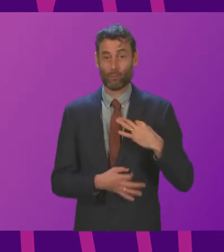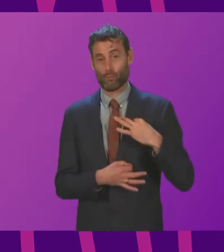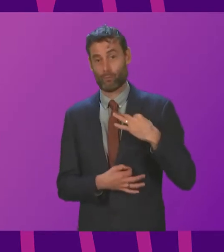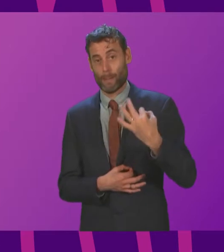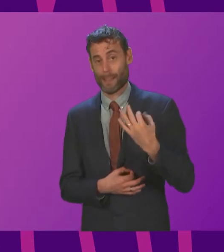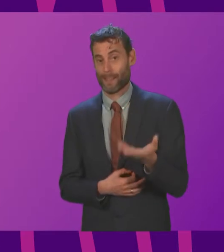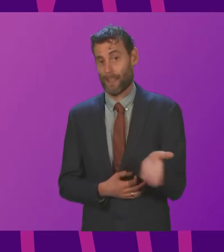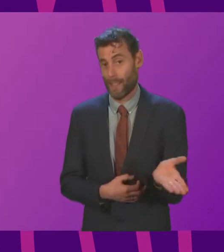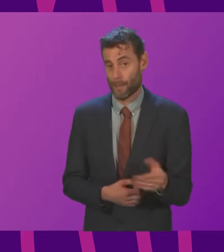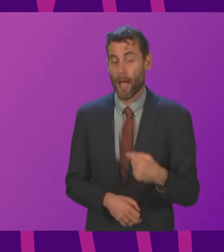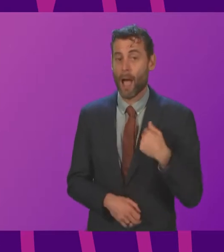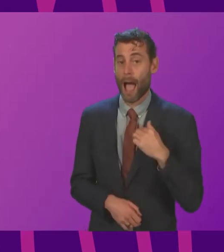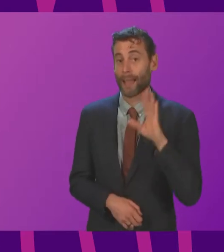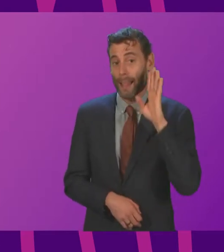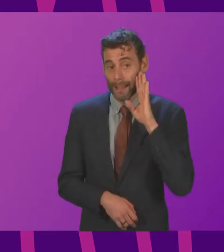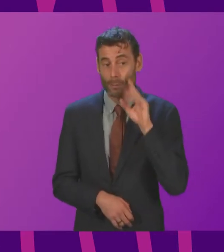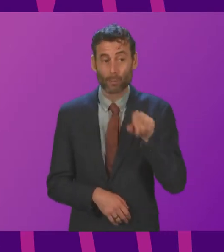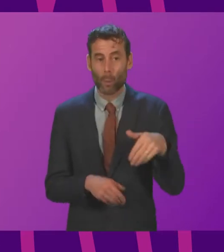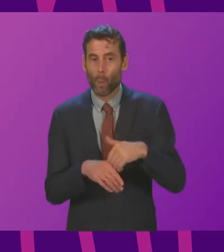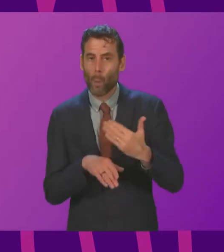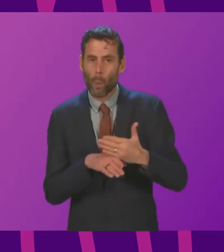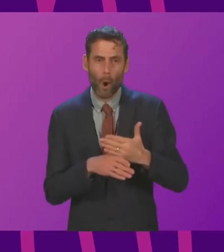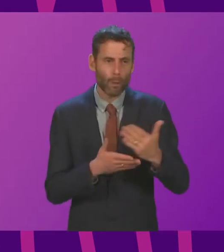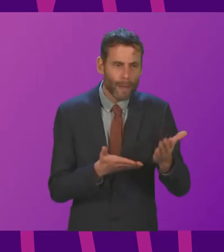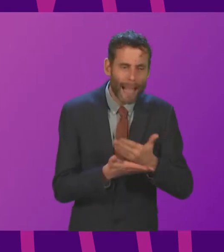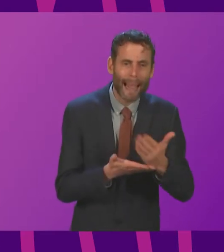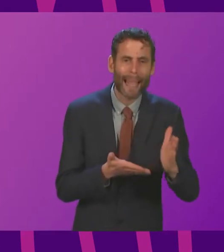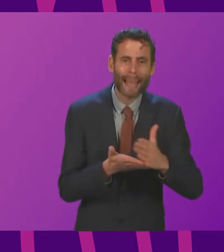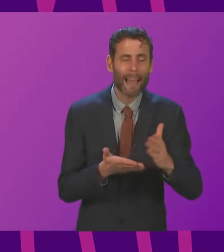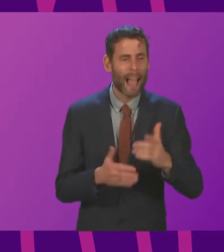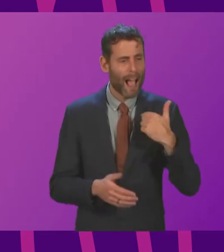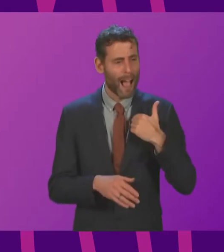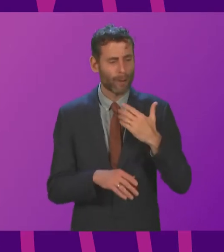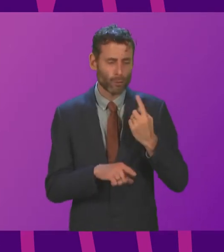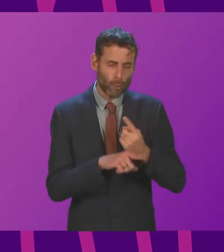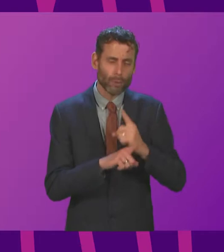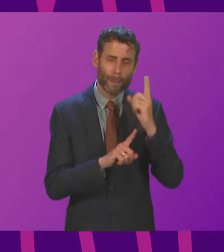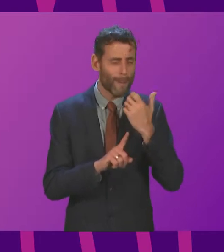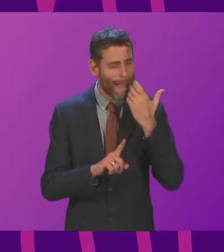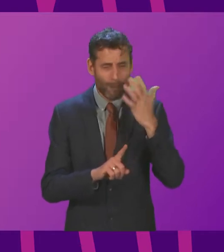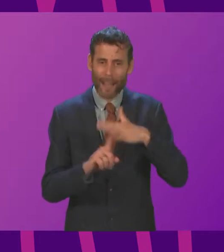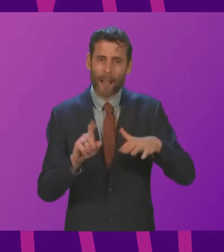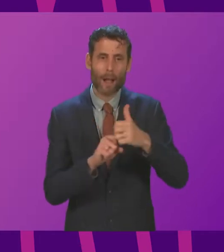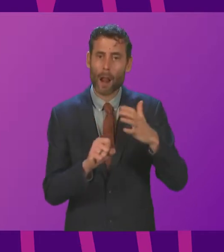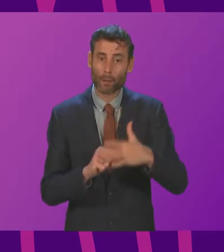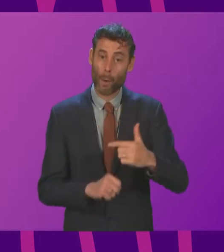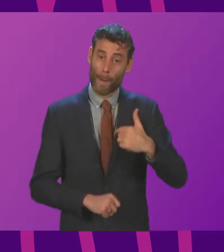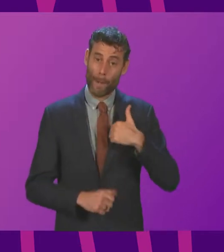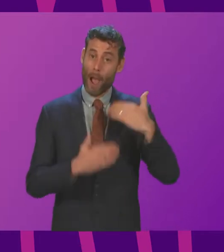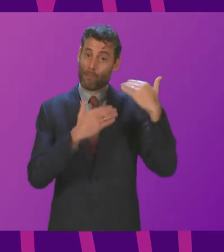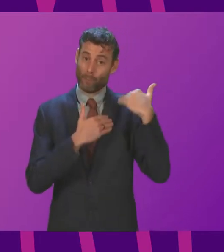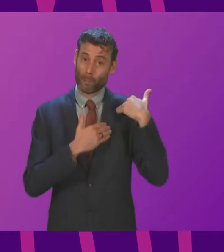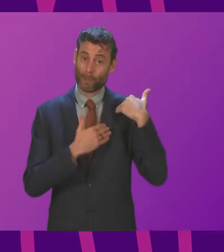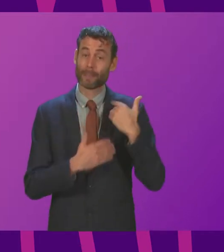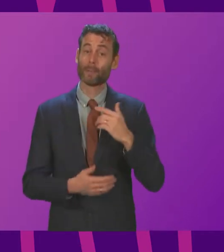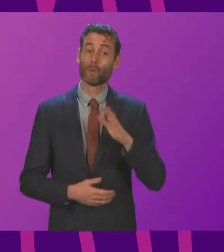I listen to cleansing workers I listen to people across Glasgow on a daily basis my job as a local representative is to represent